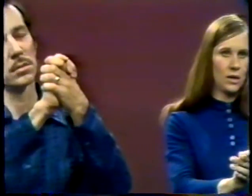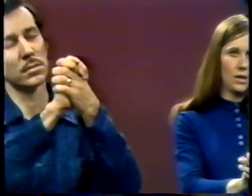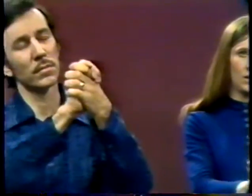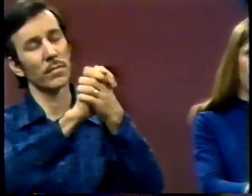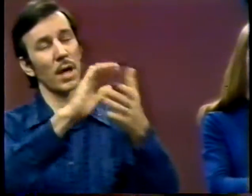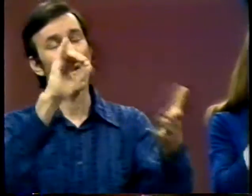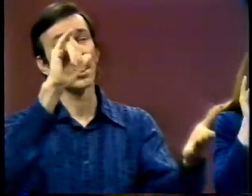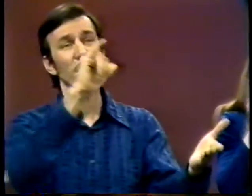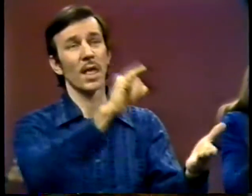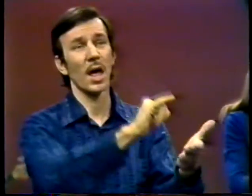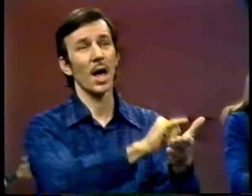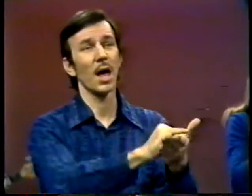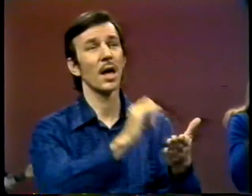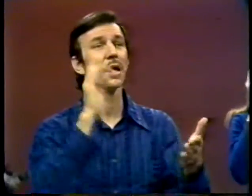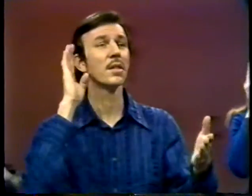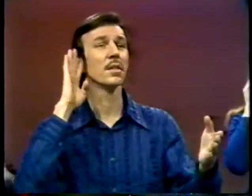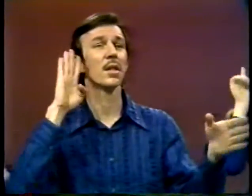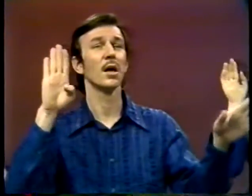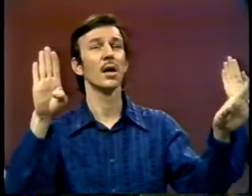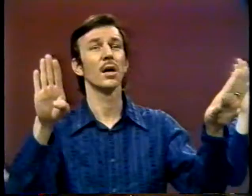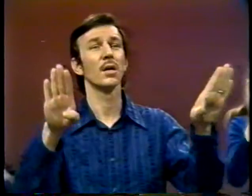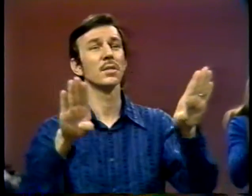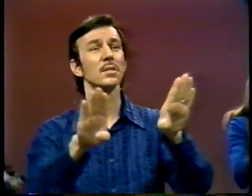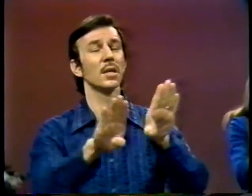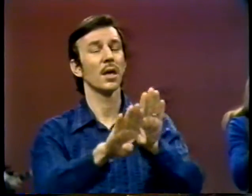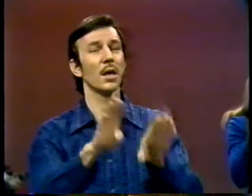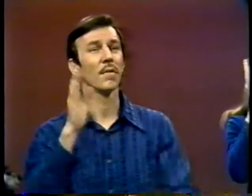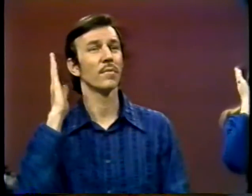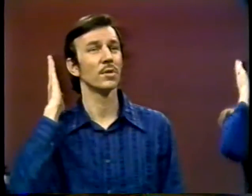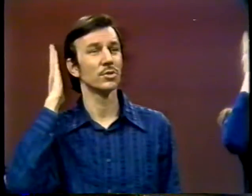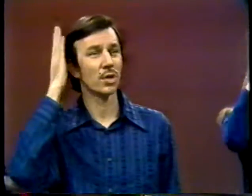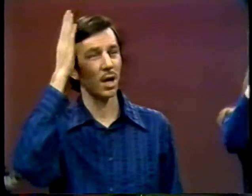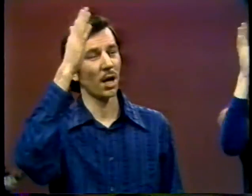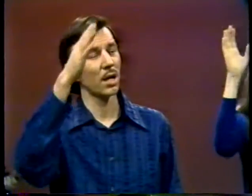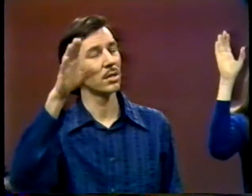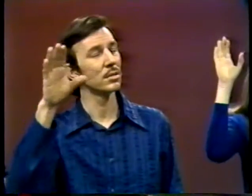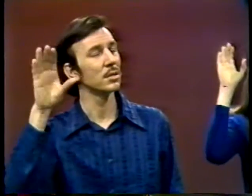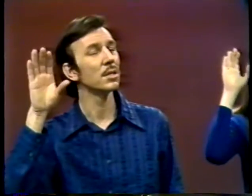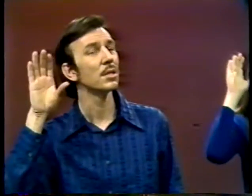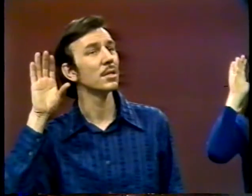That the deaf shall hear